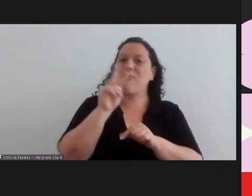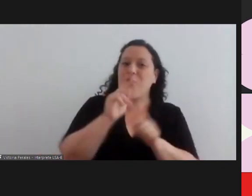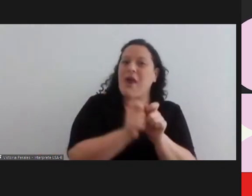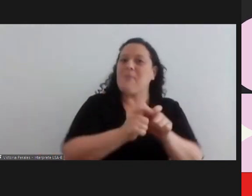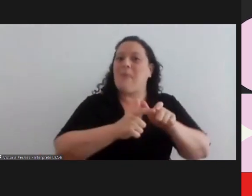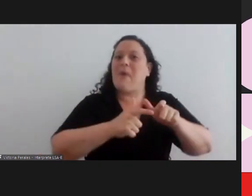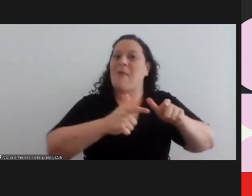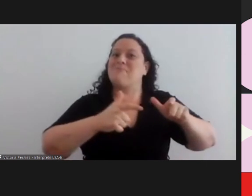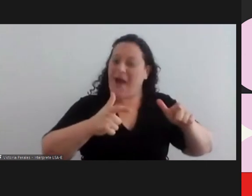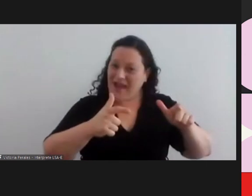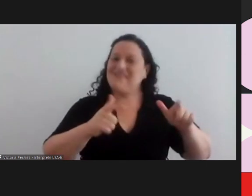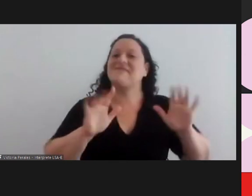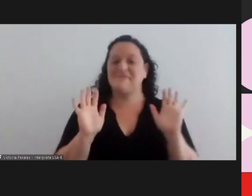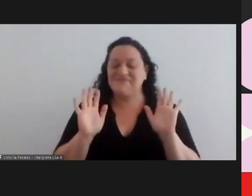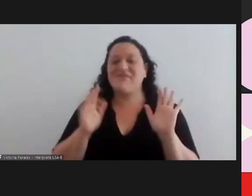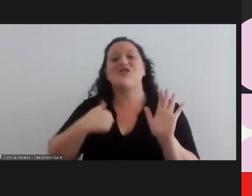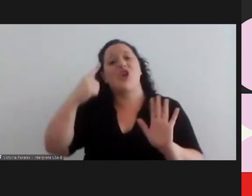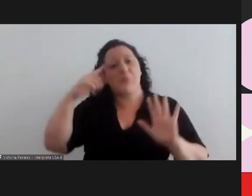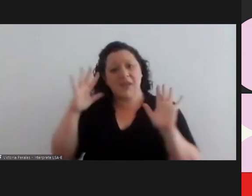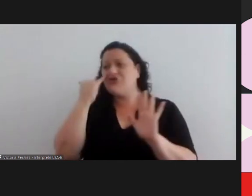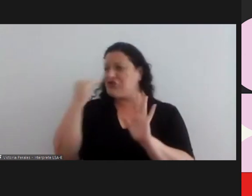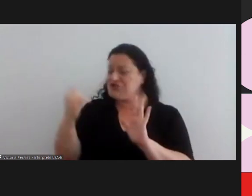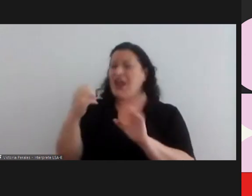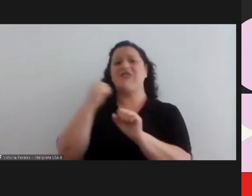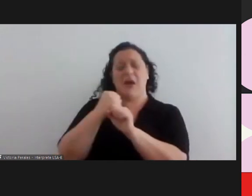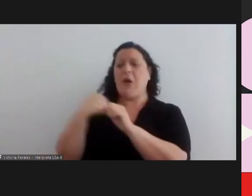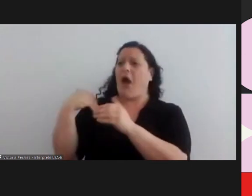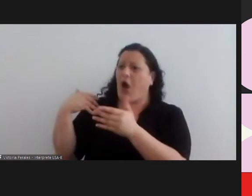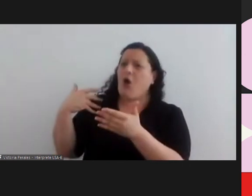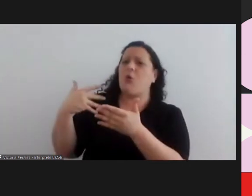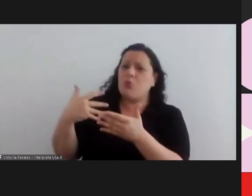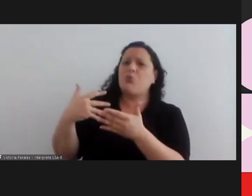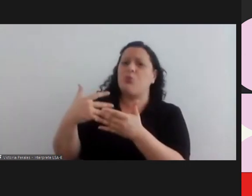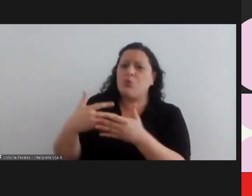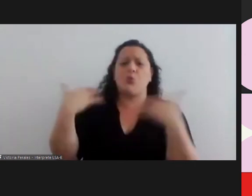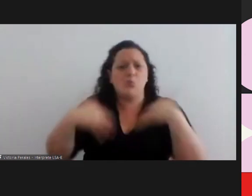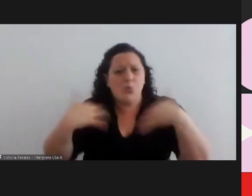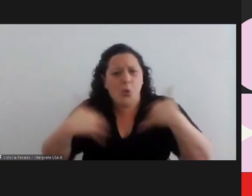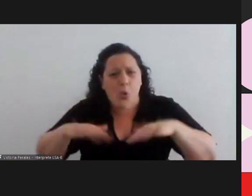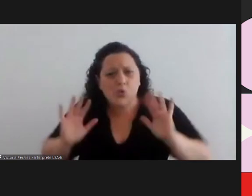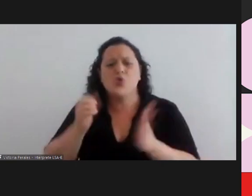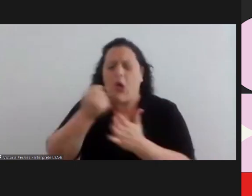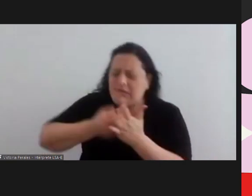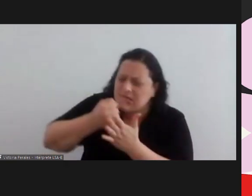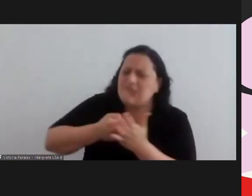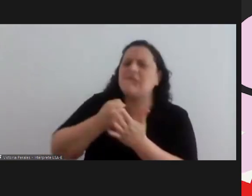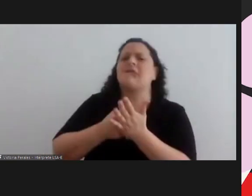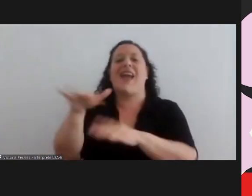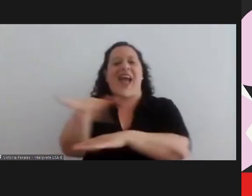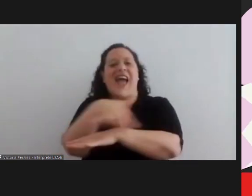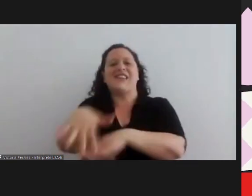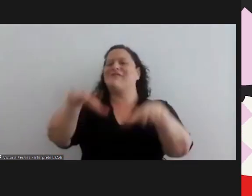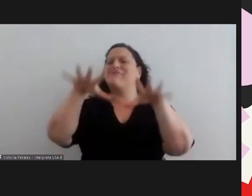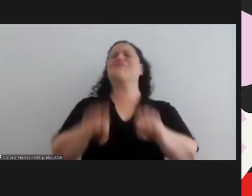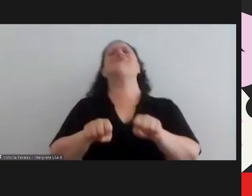going little by little we believe that we have come a long way we have fought and struggled we have